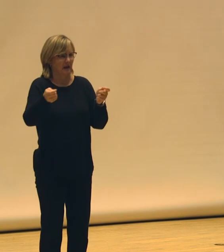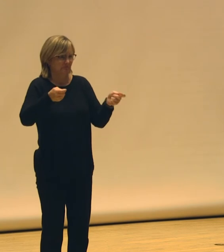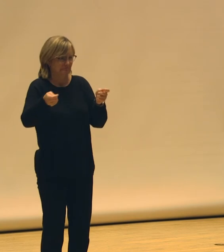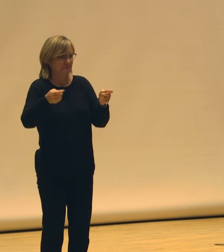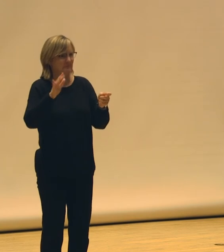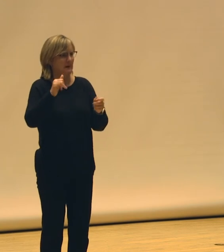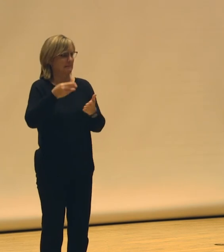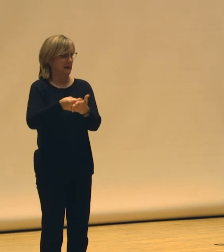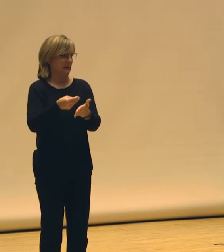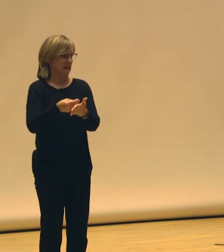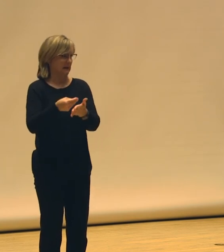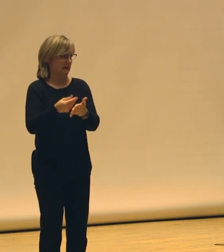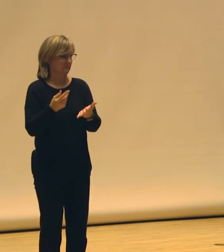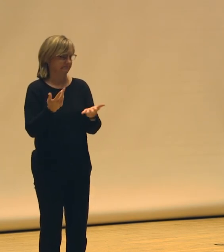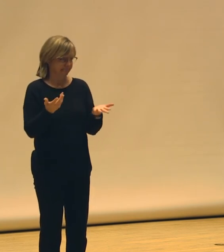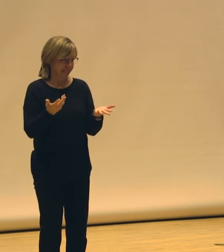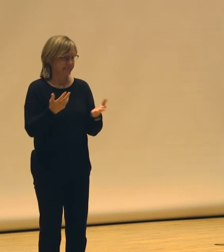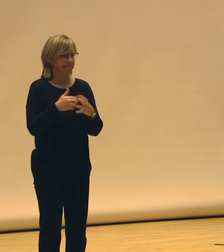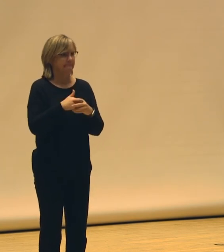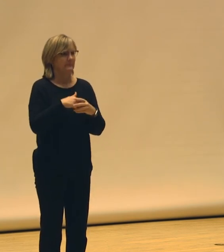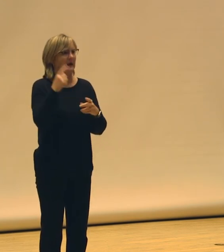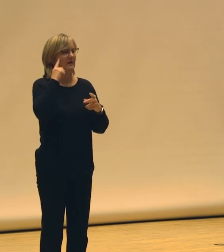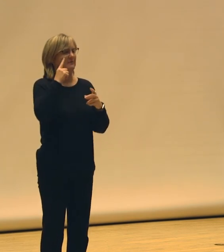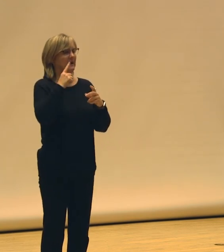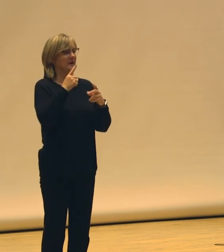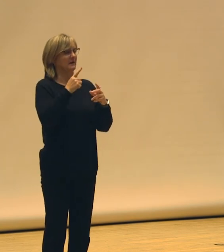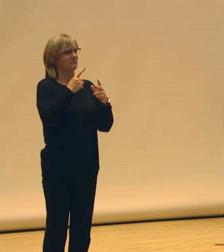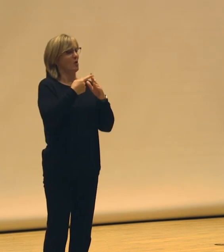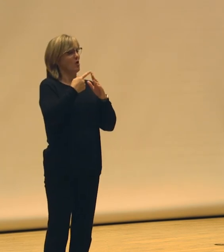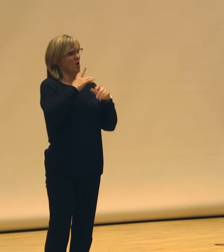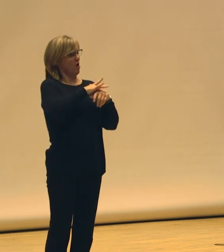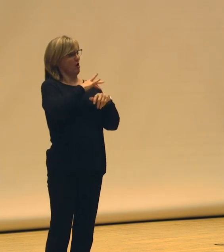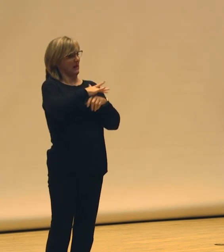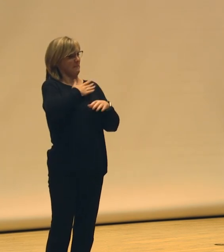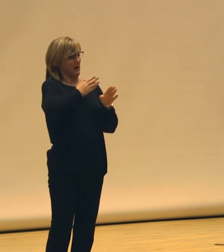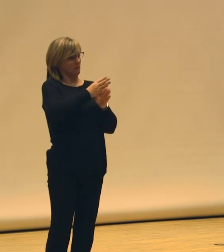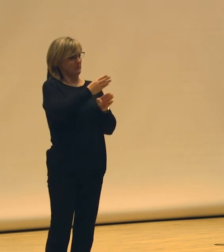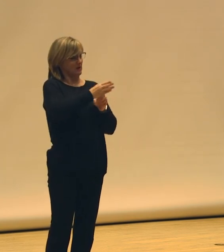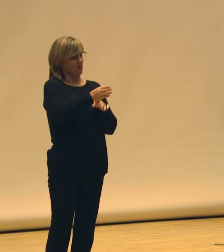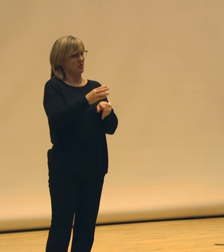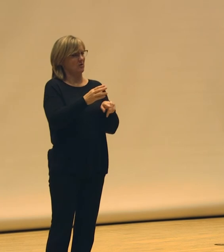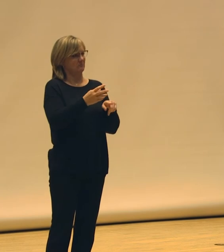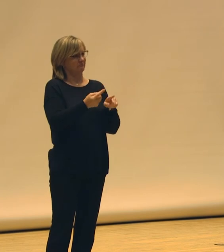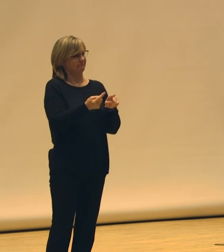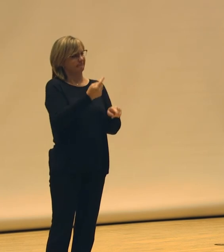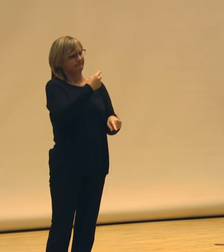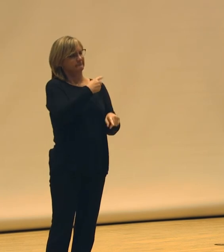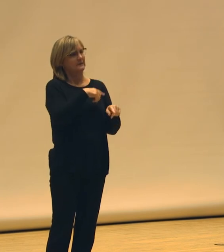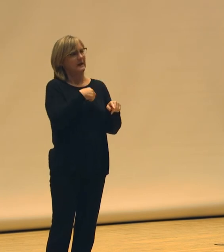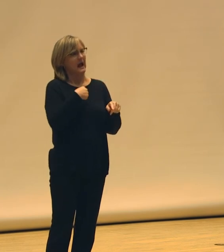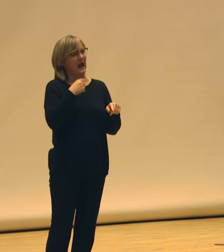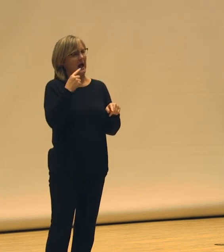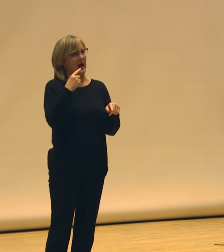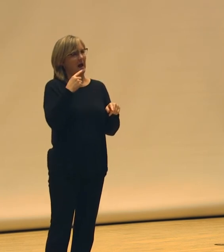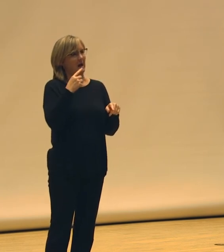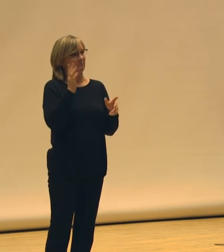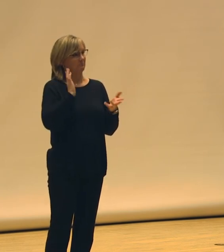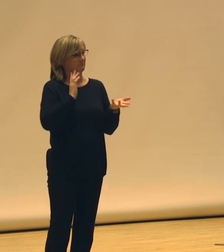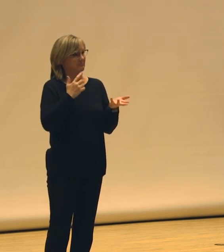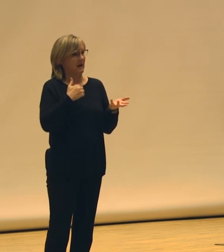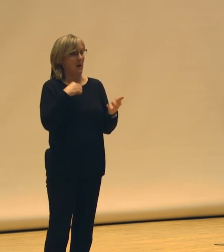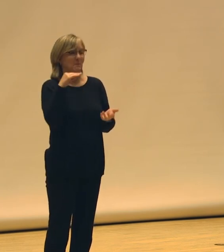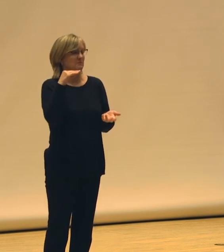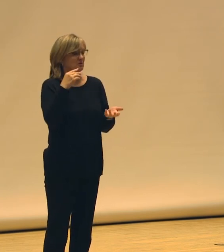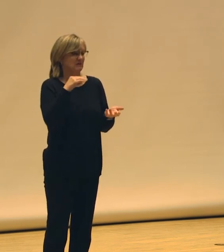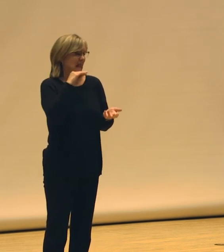I think in an earlier part of my career, I would just lie